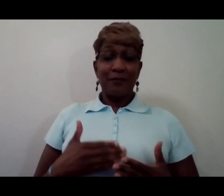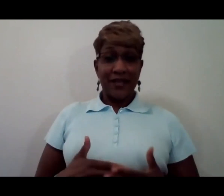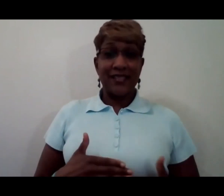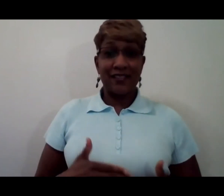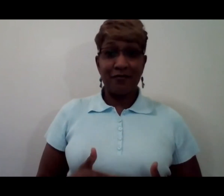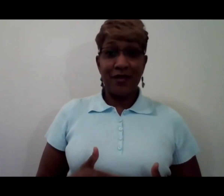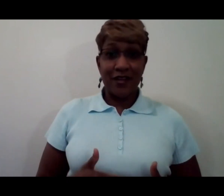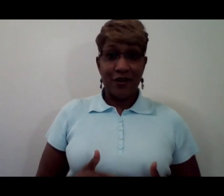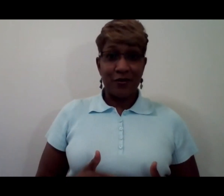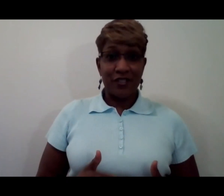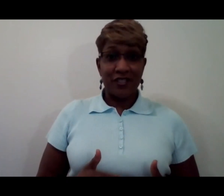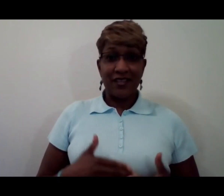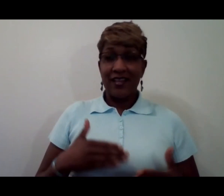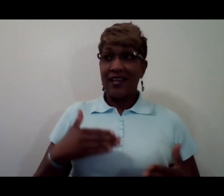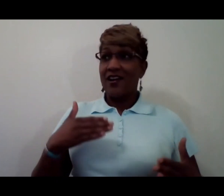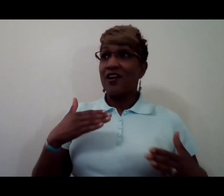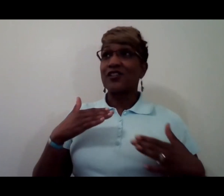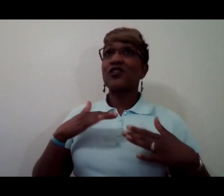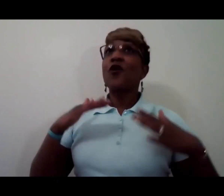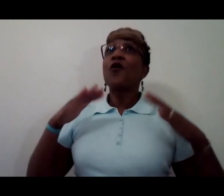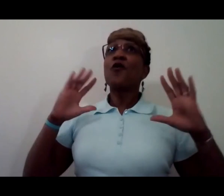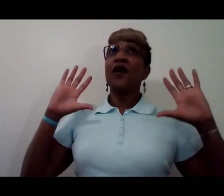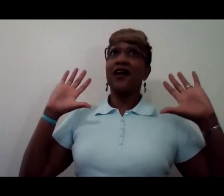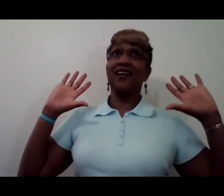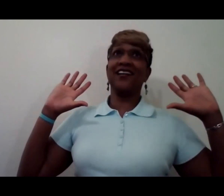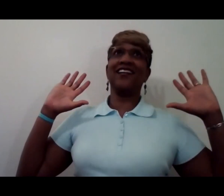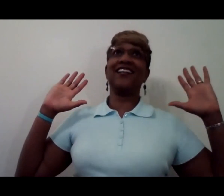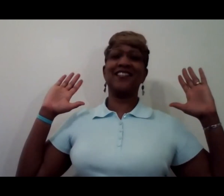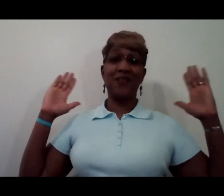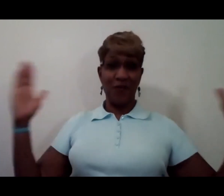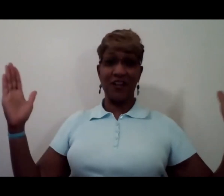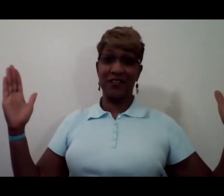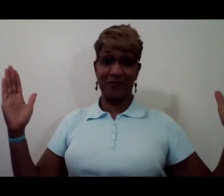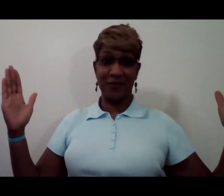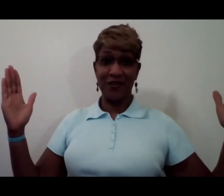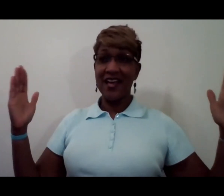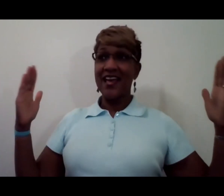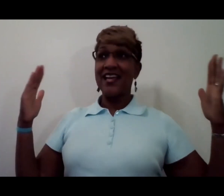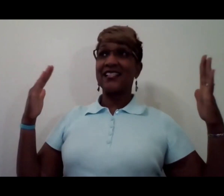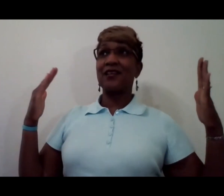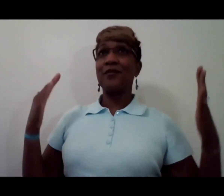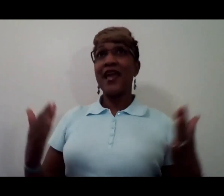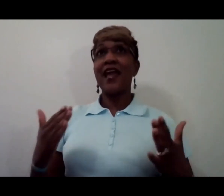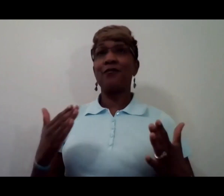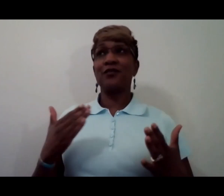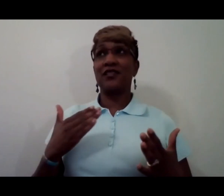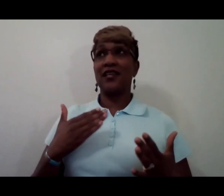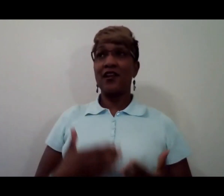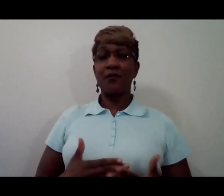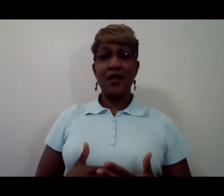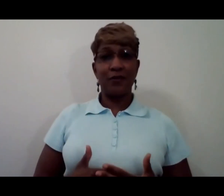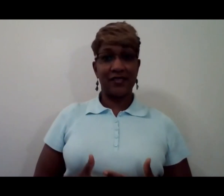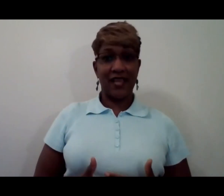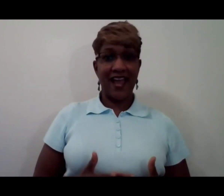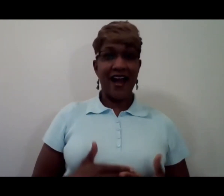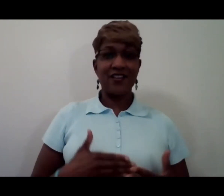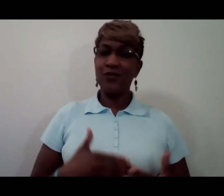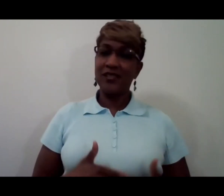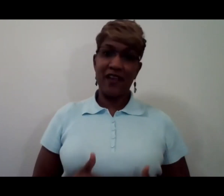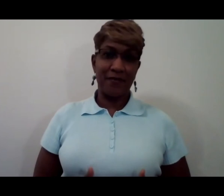the blessings of being a coach are so wonderful to be able to hear people say you saved